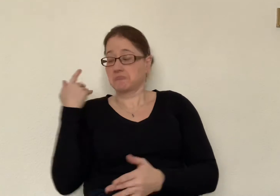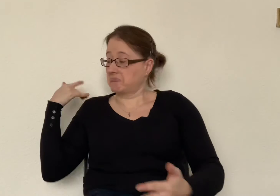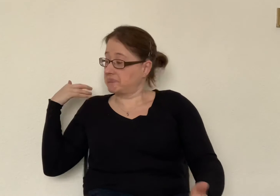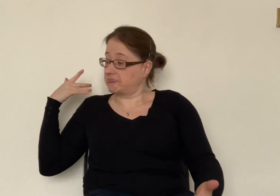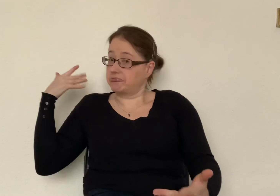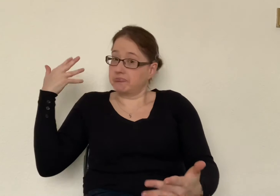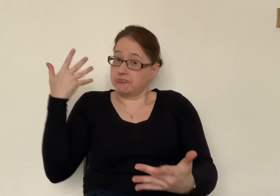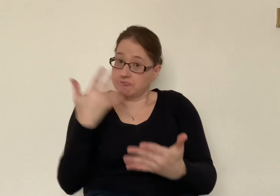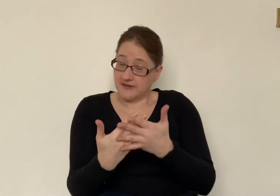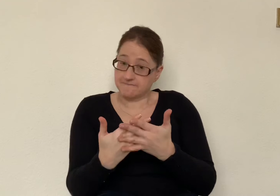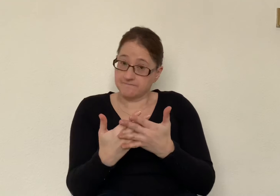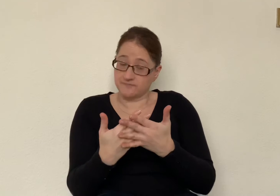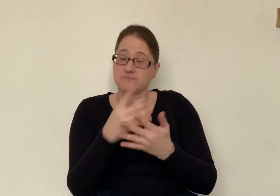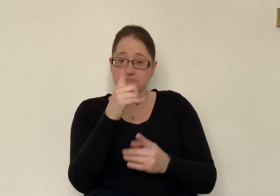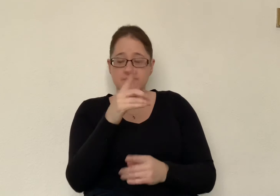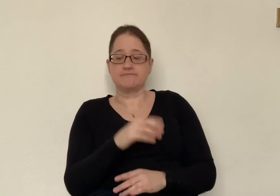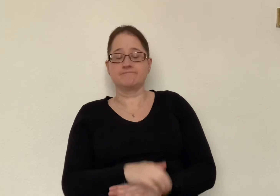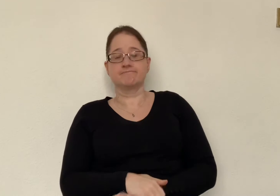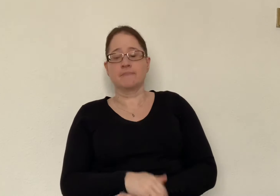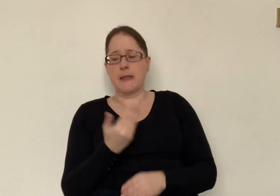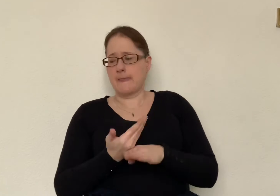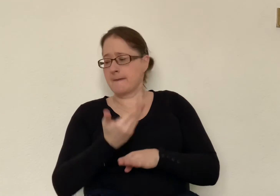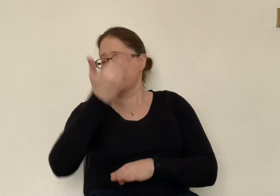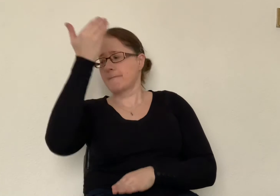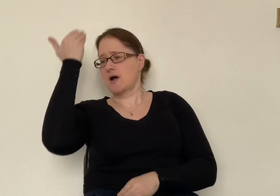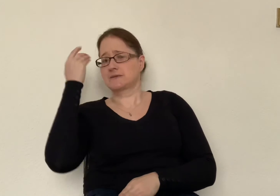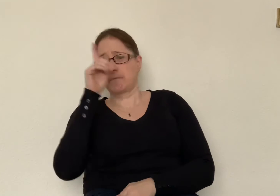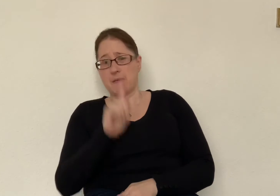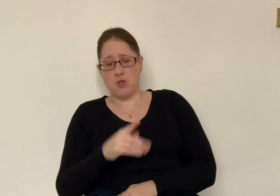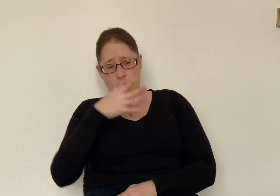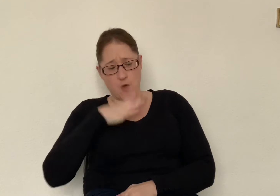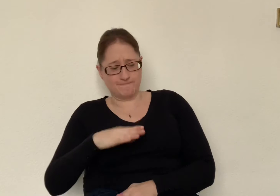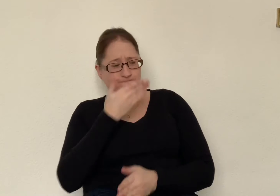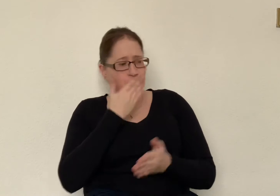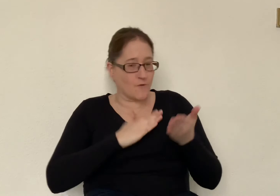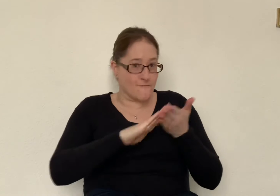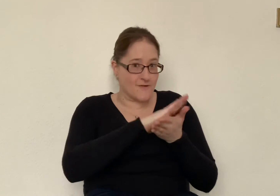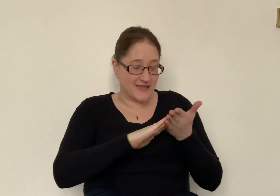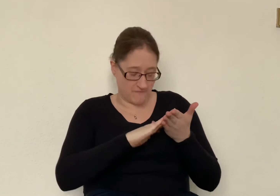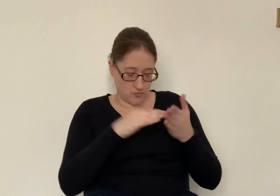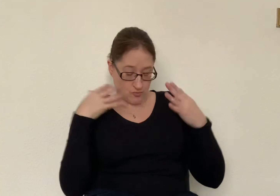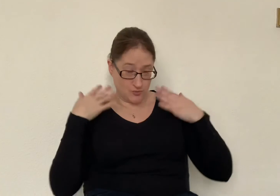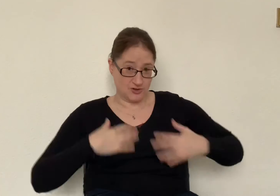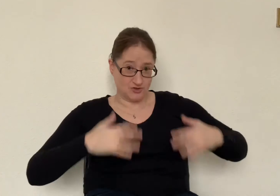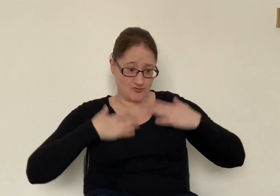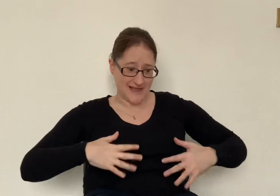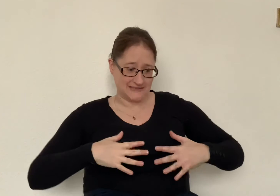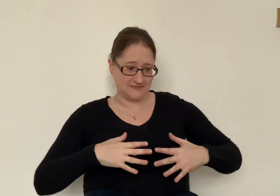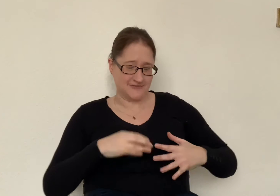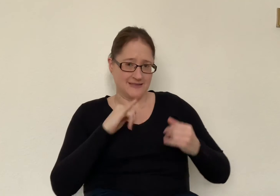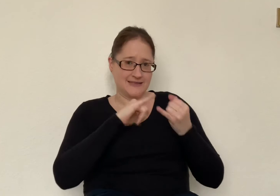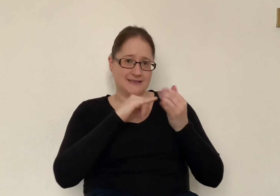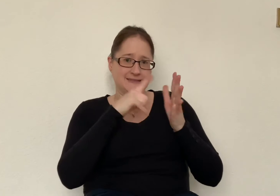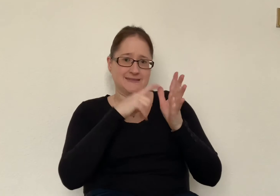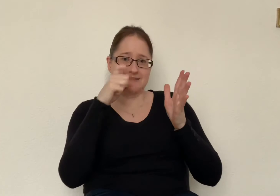in the past people looking for forgiveness would dress in sackcloth and sprinkle ashes